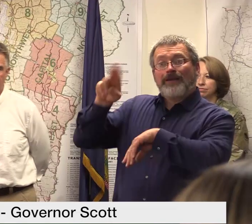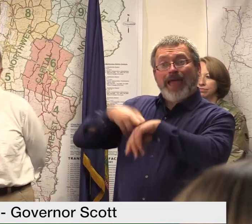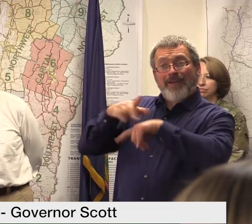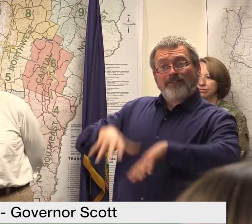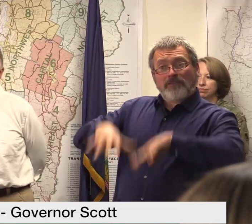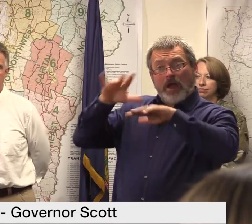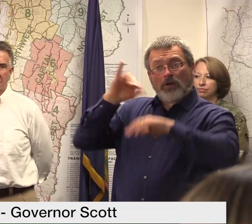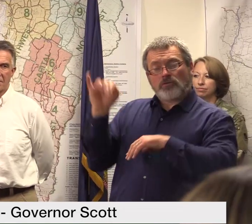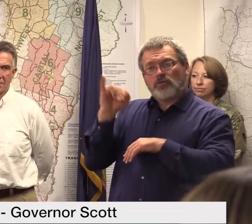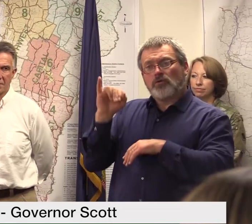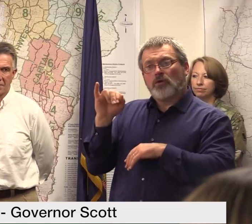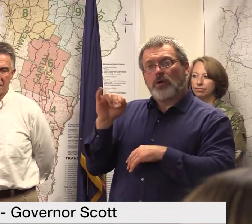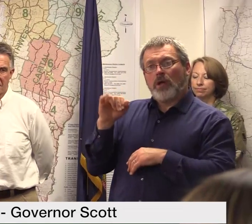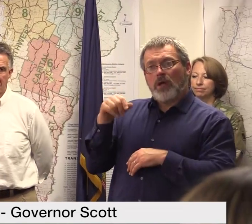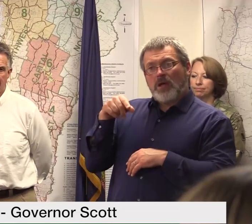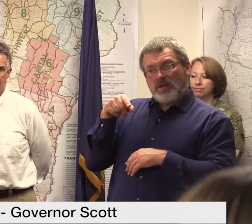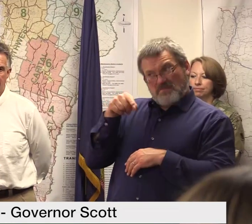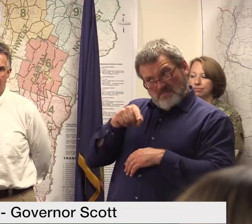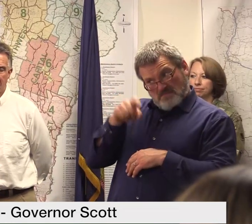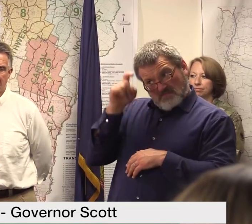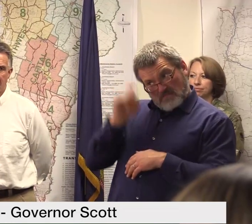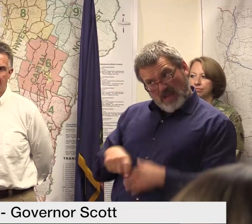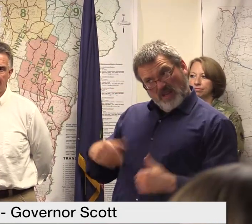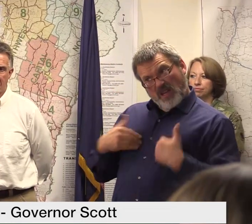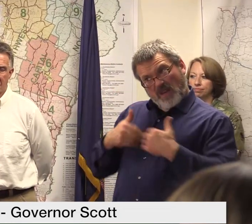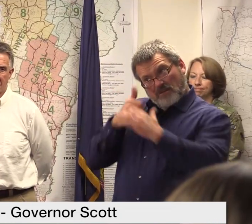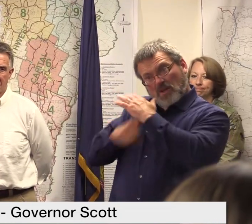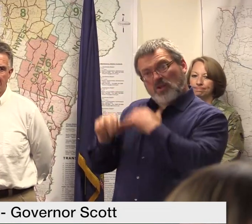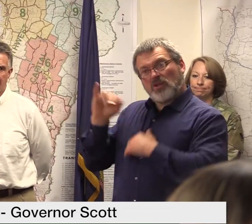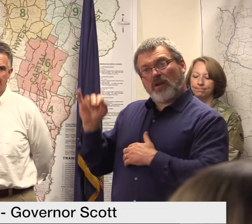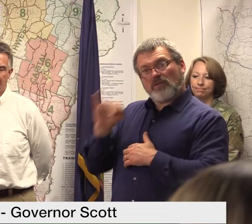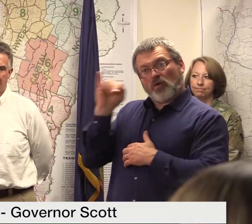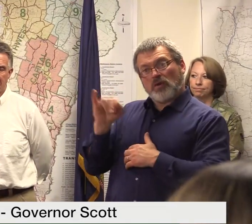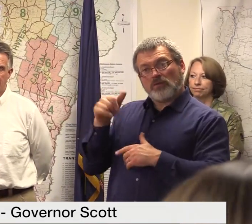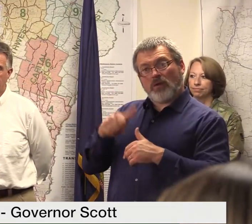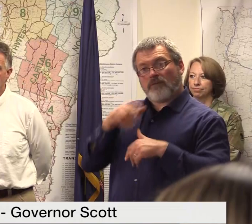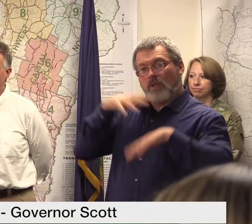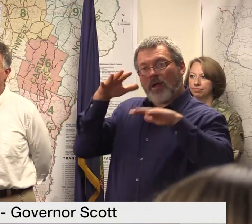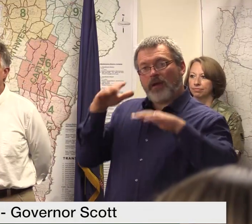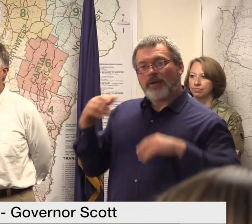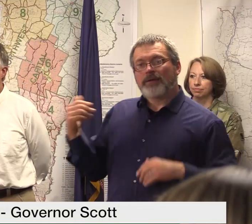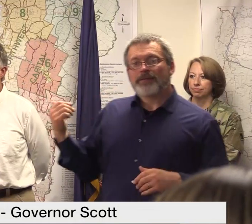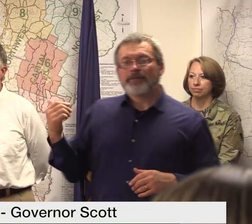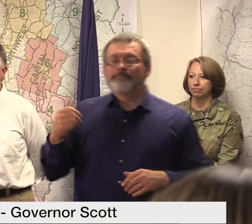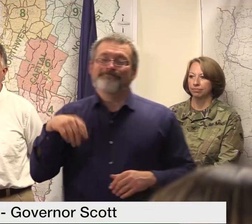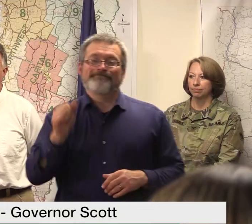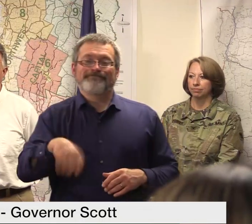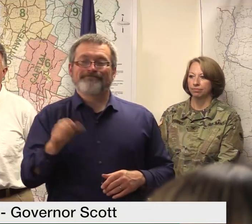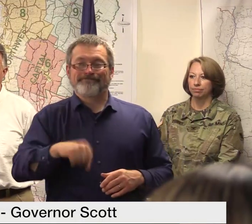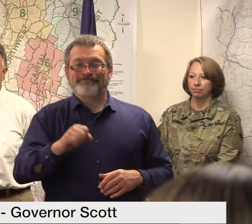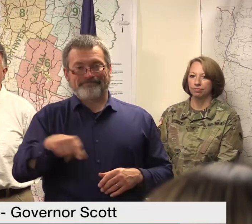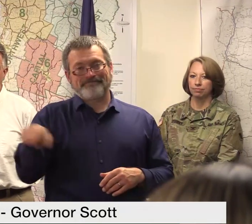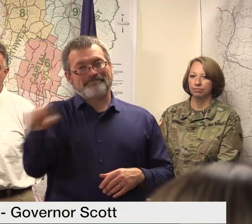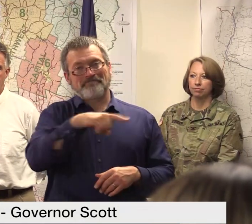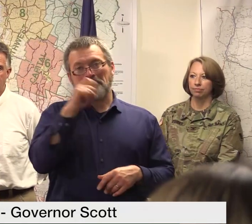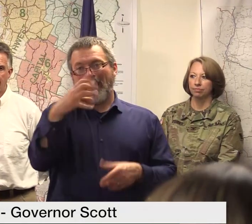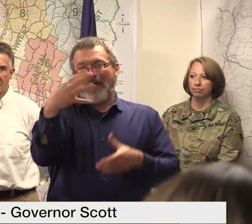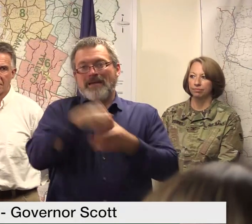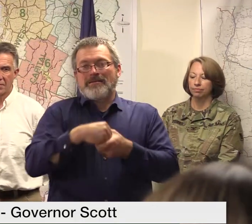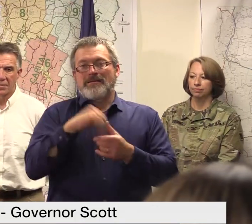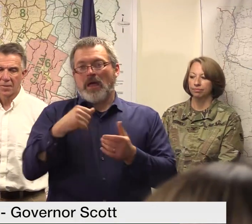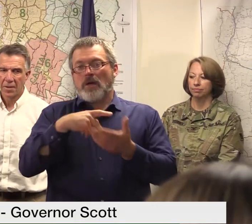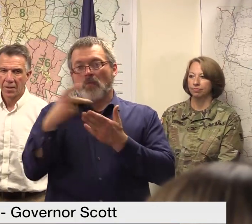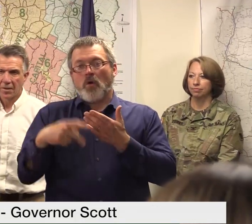participating in the flood insurance program yes on an individual level yes ma'am that is my understanding I could be wrong I'll get back to you if I am wrong